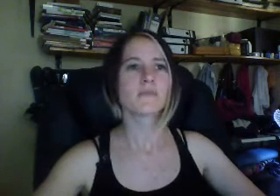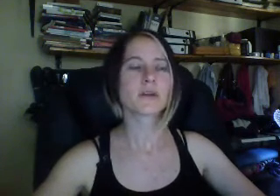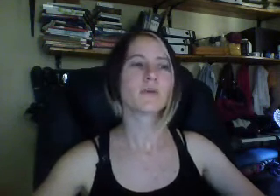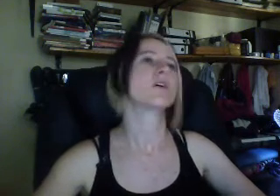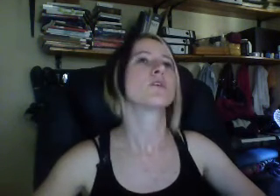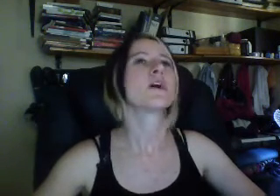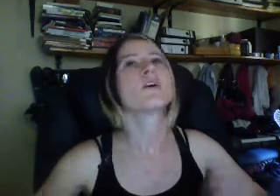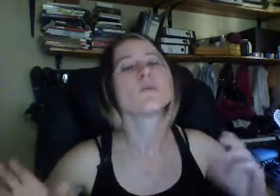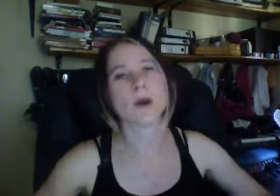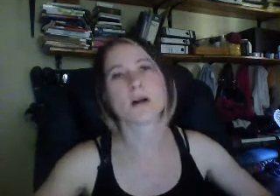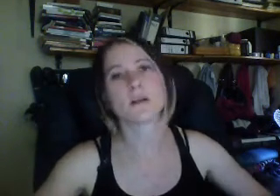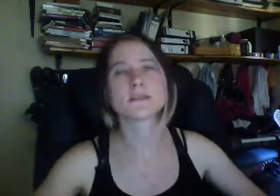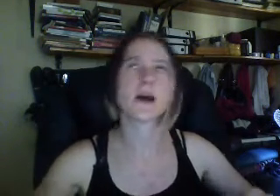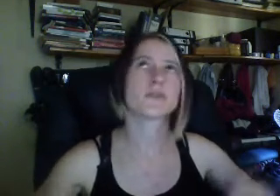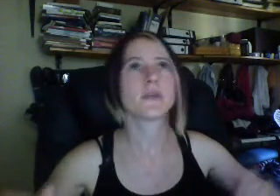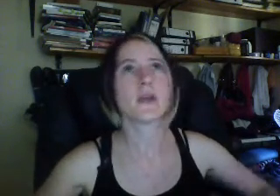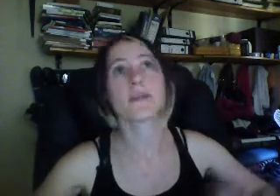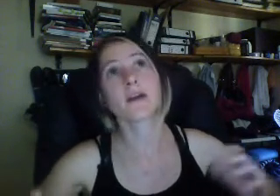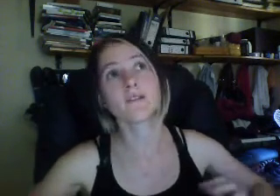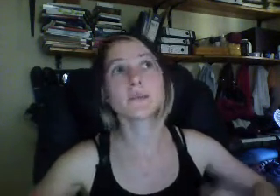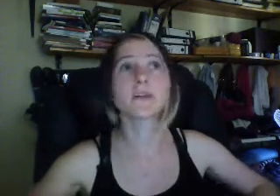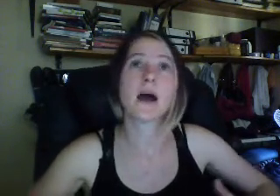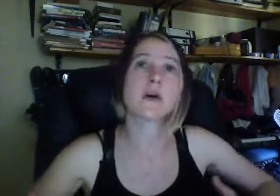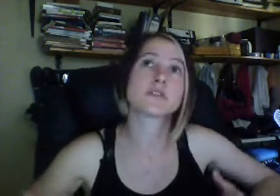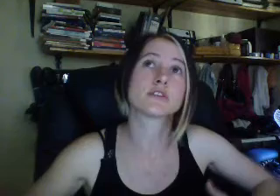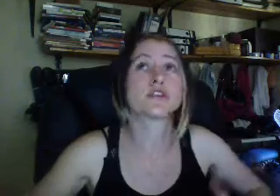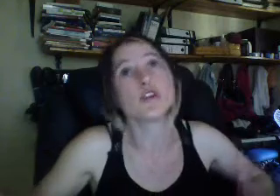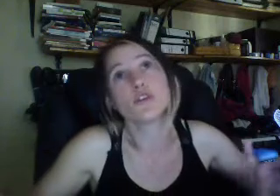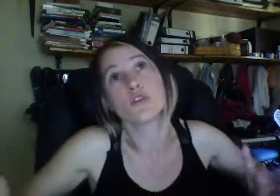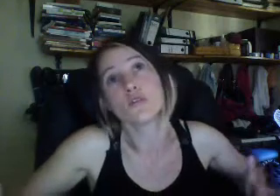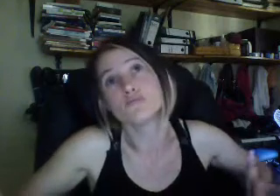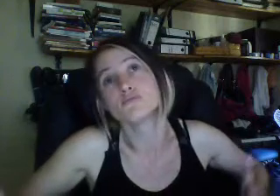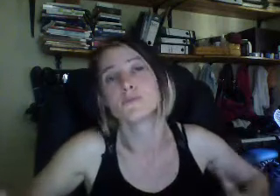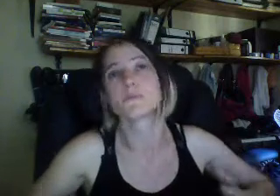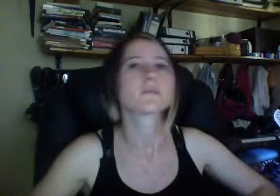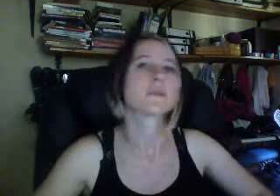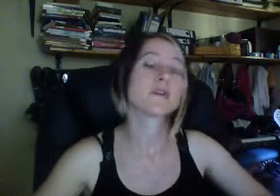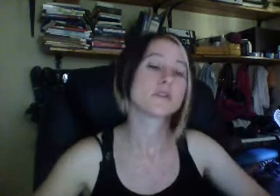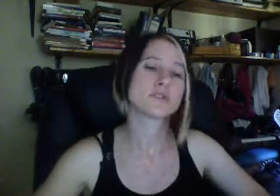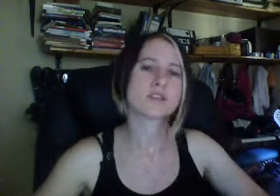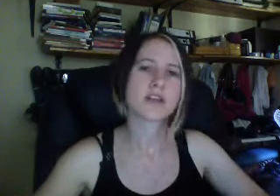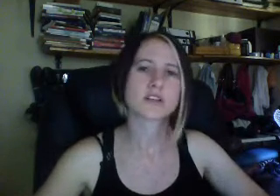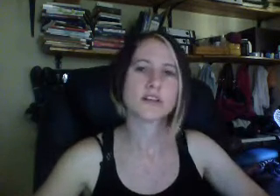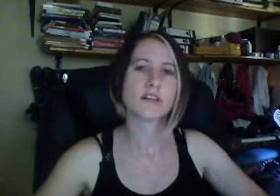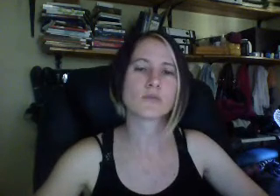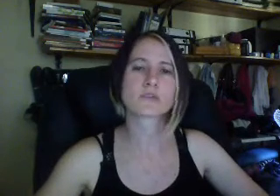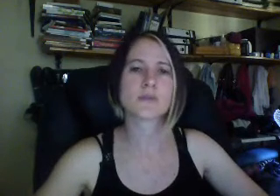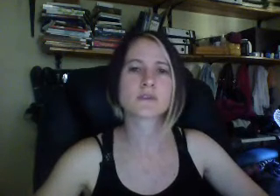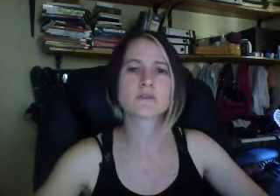But we go, oh, wow, it's out there, and the government allows it's legal. No, it's not actually what's best